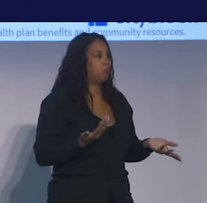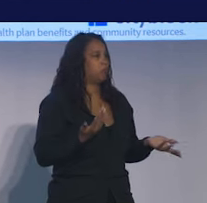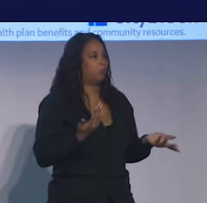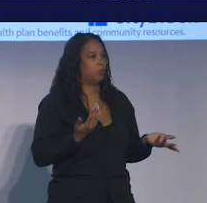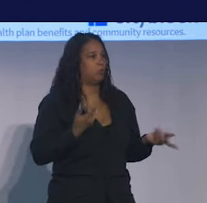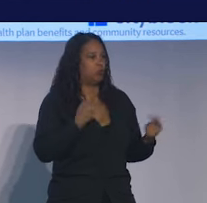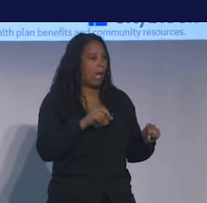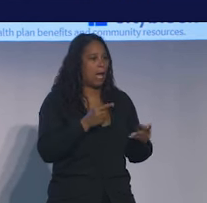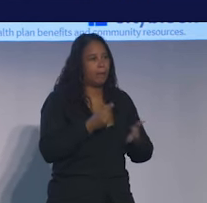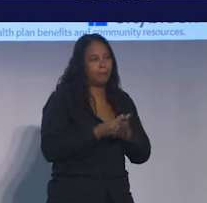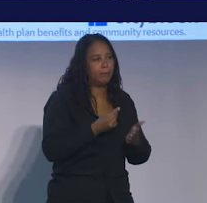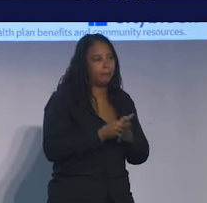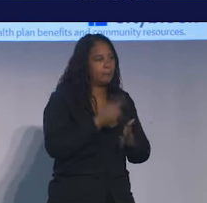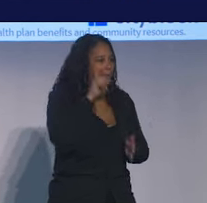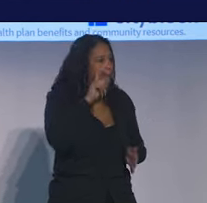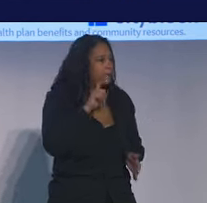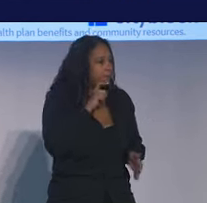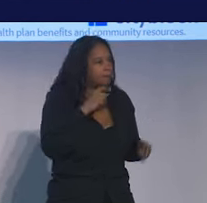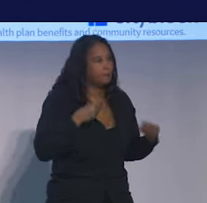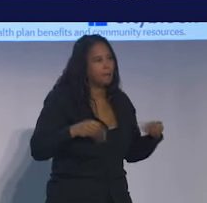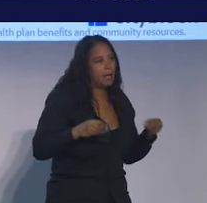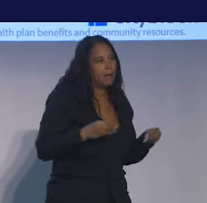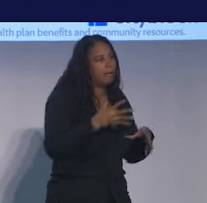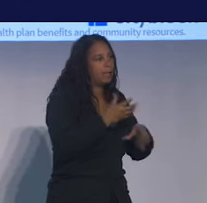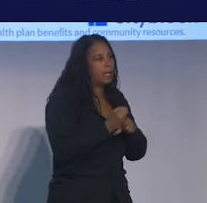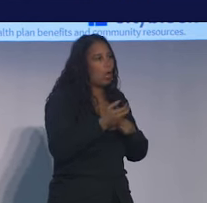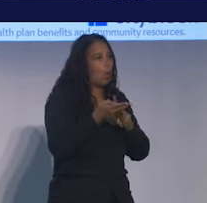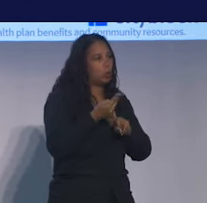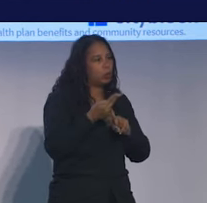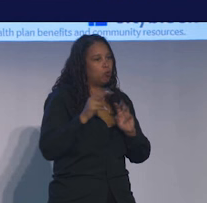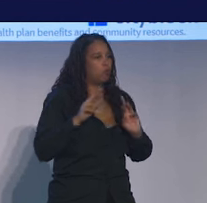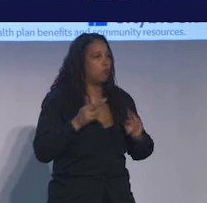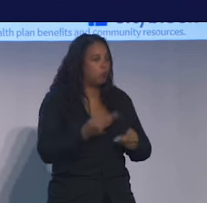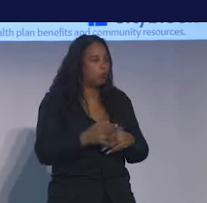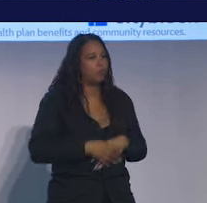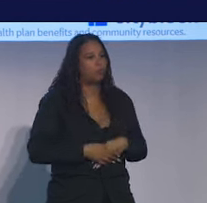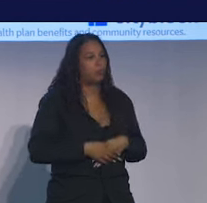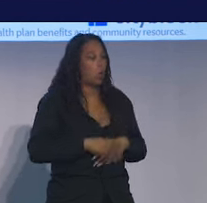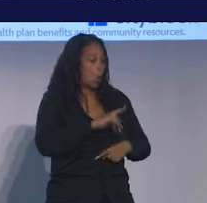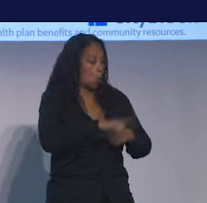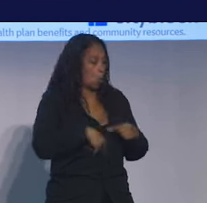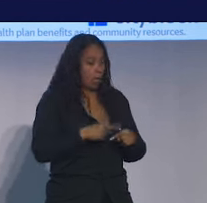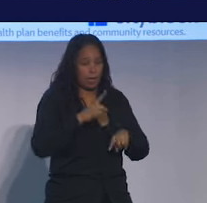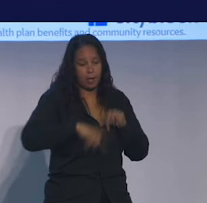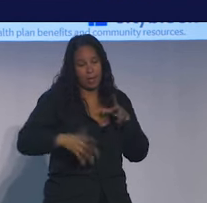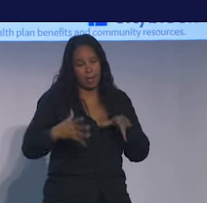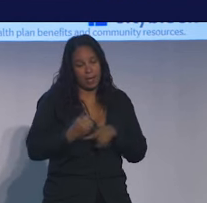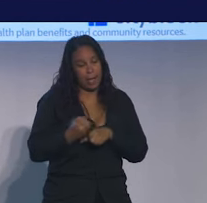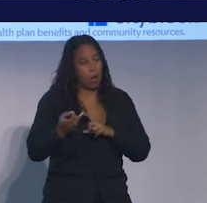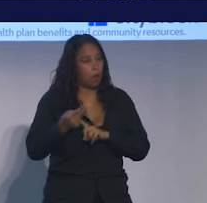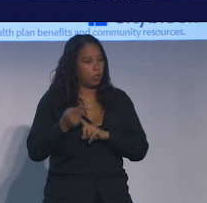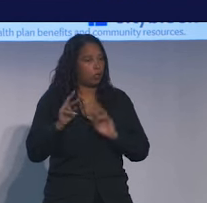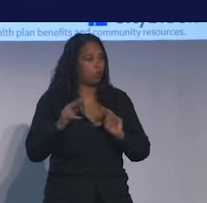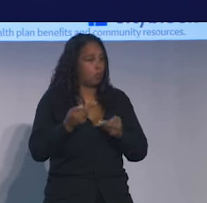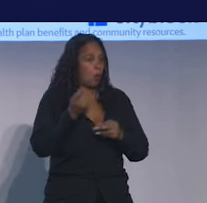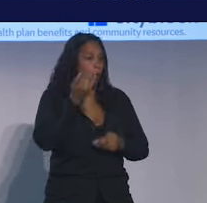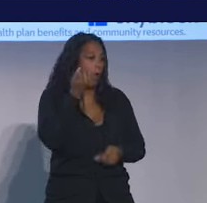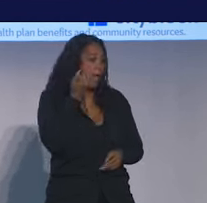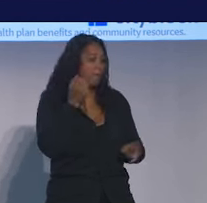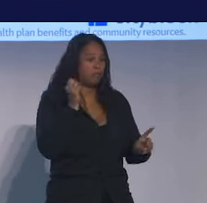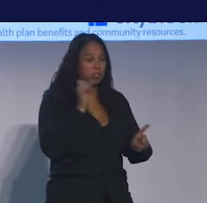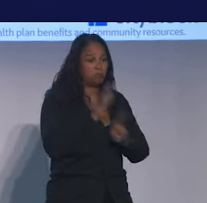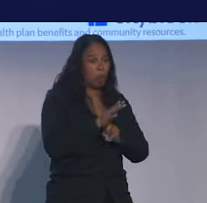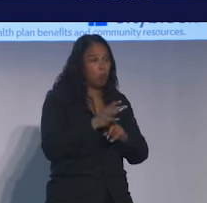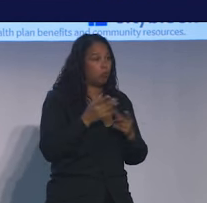raise money to get a hotel room for the night. And on the nights when she couldn't get a hotel room or when she'd been exposed to an unsafe